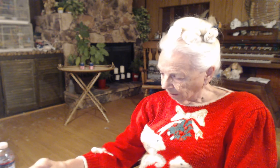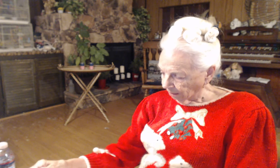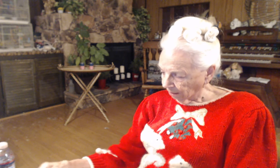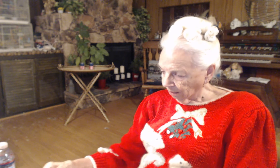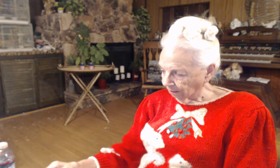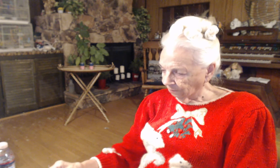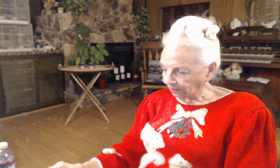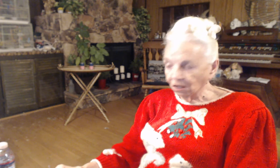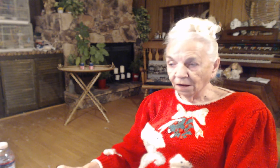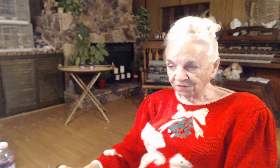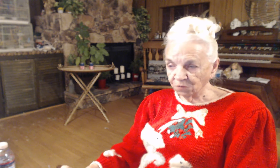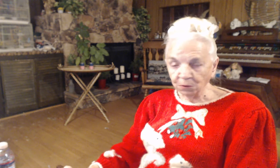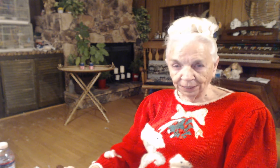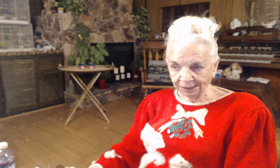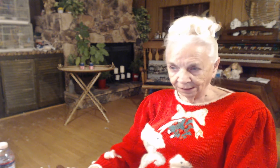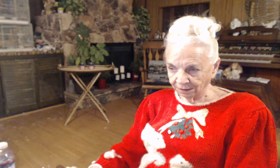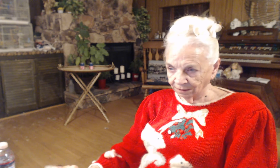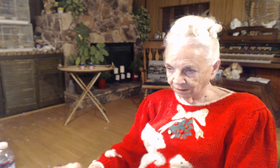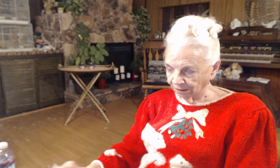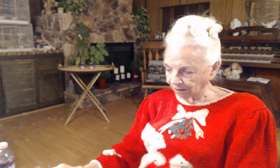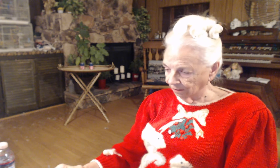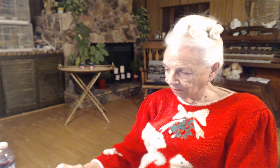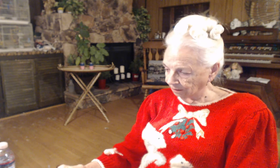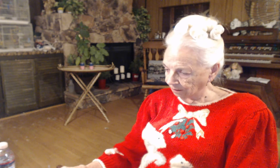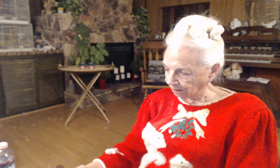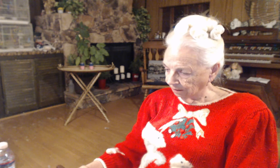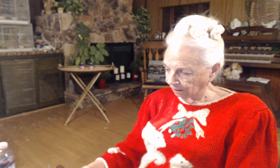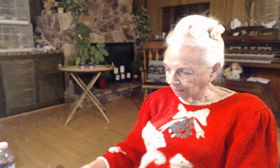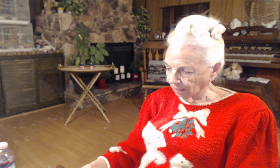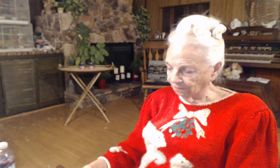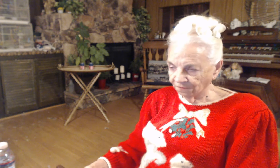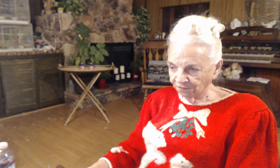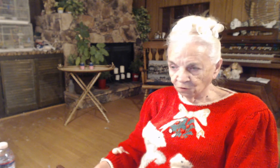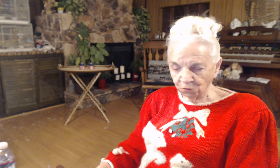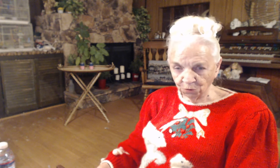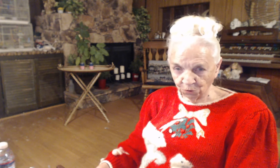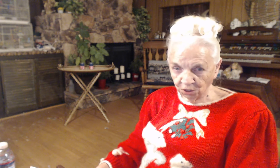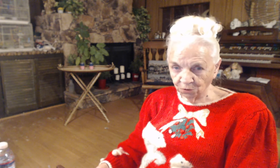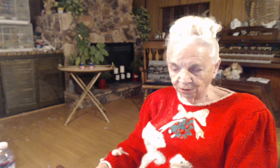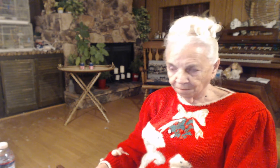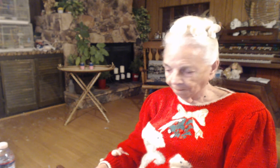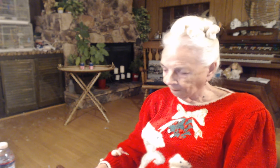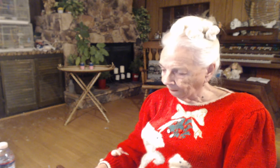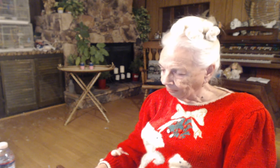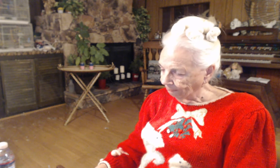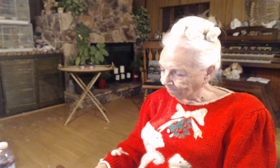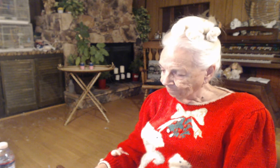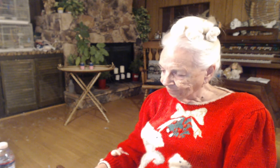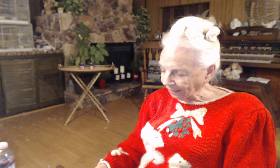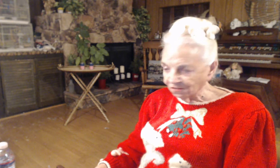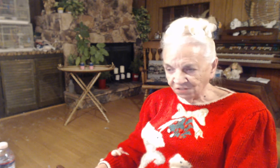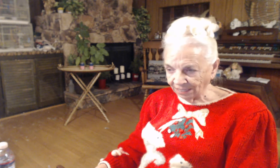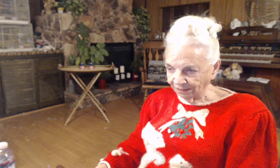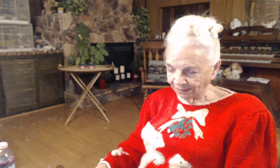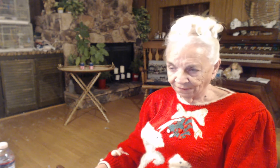The offspring of those two children settled in that